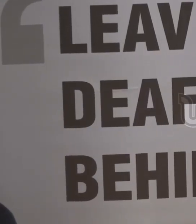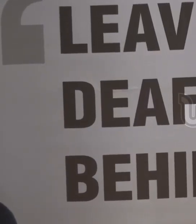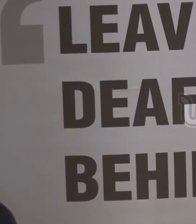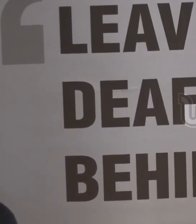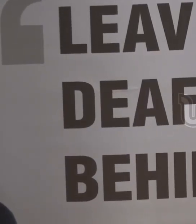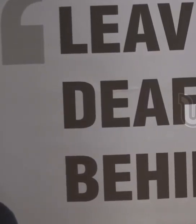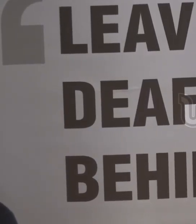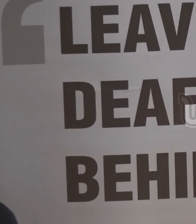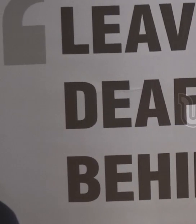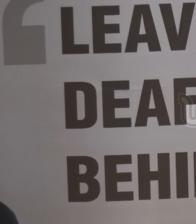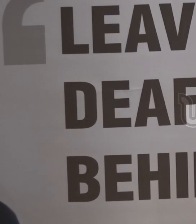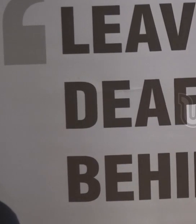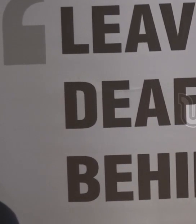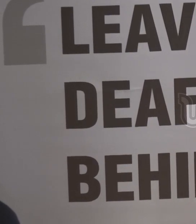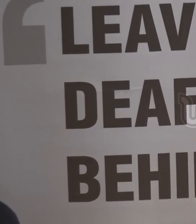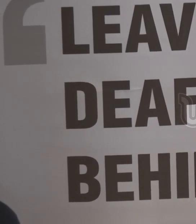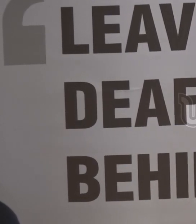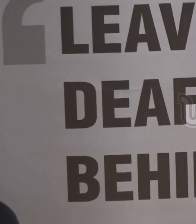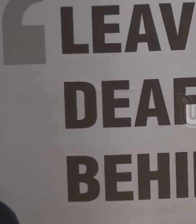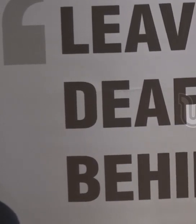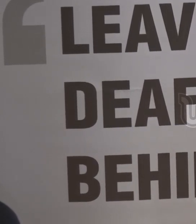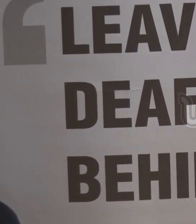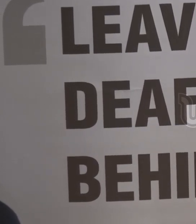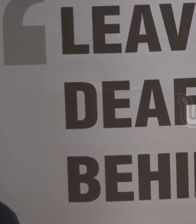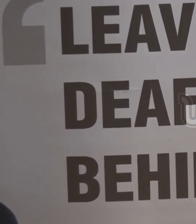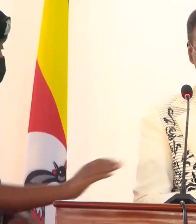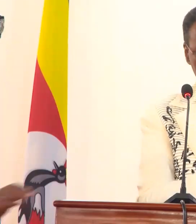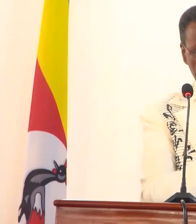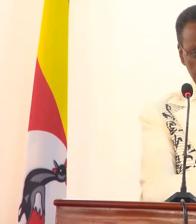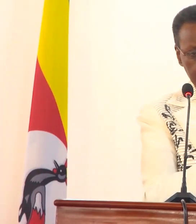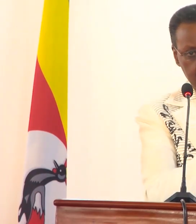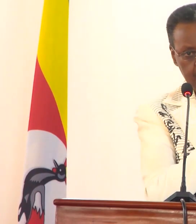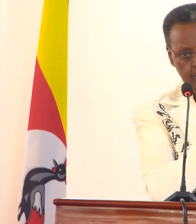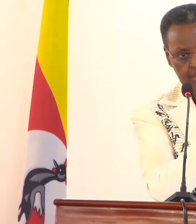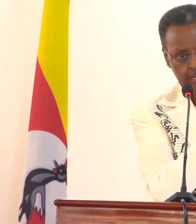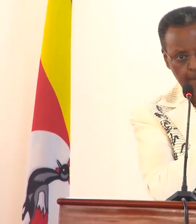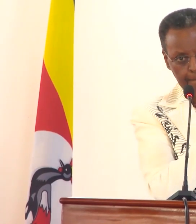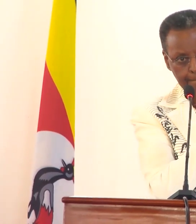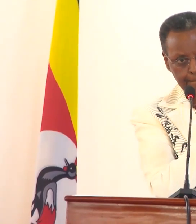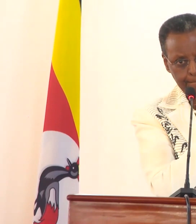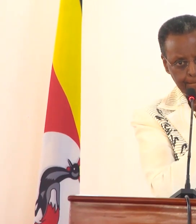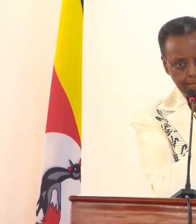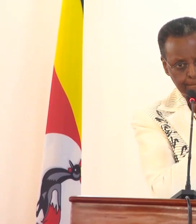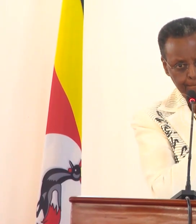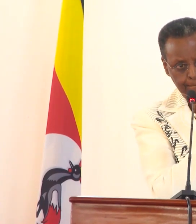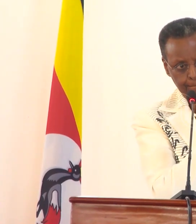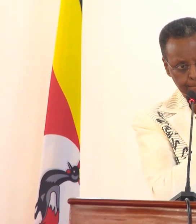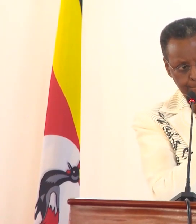also contributed to the poor performance according to officials. They say there are only 28 special needs schools around the country